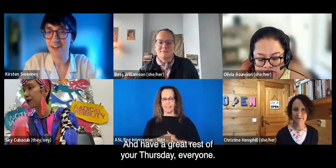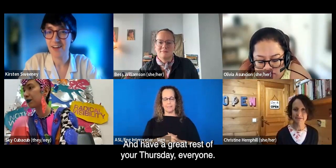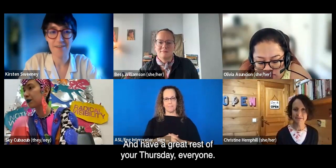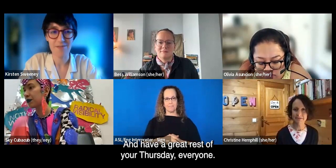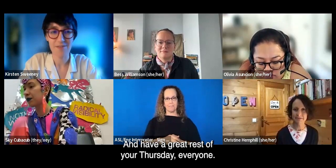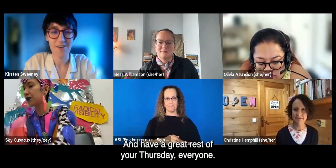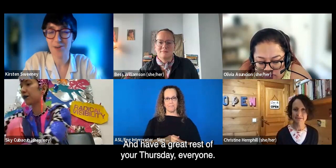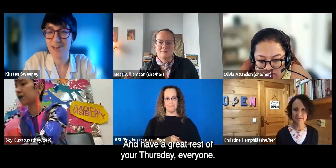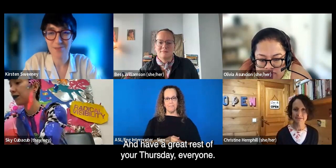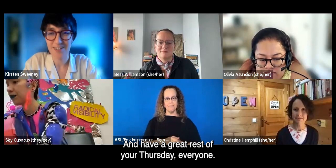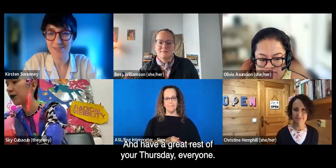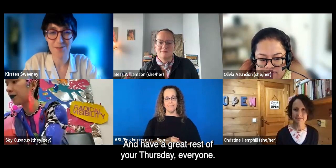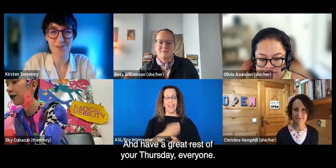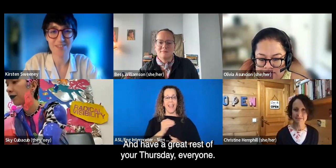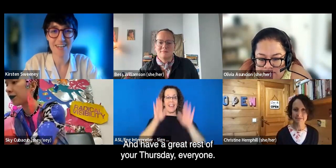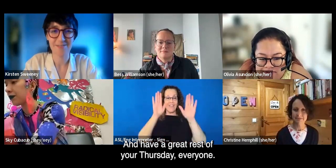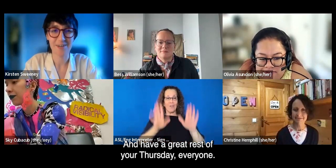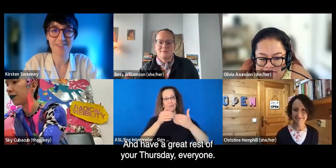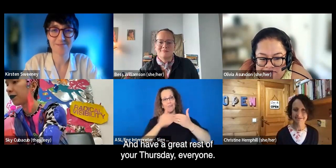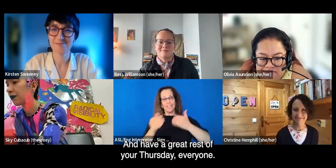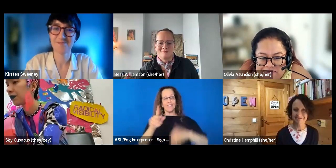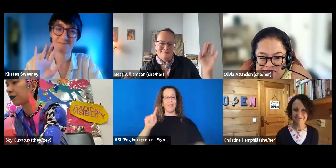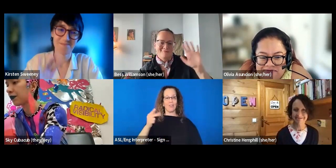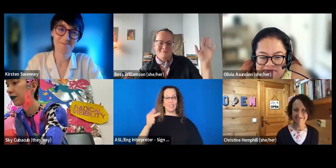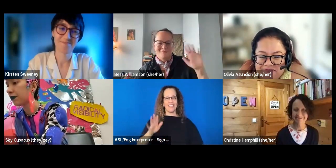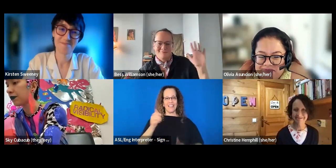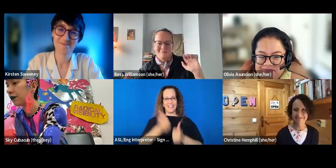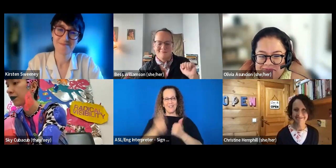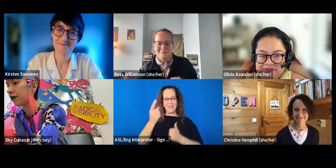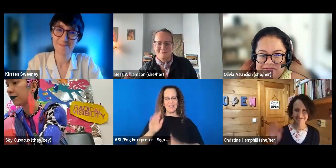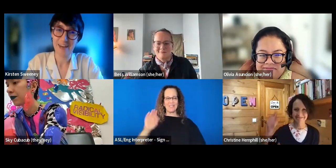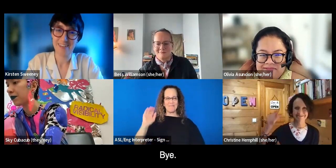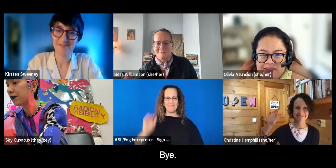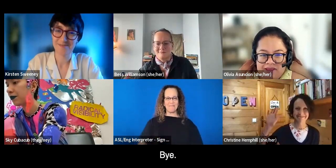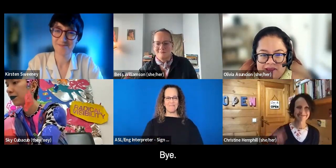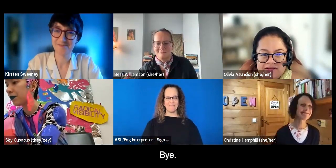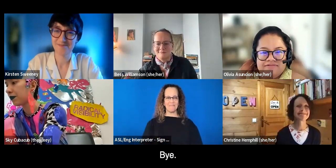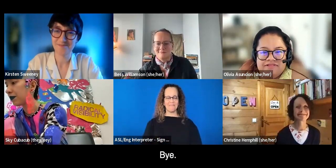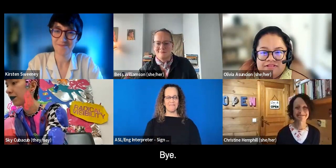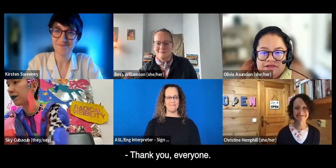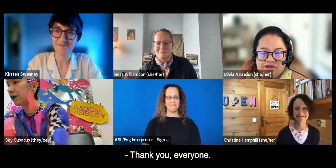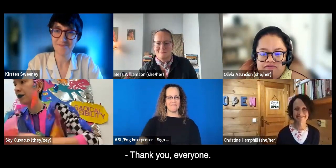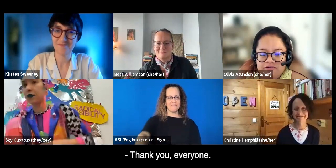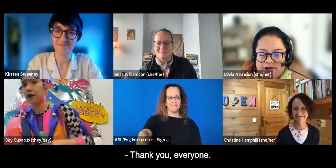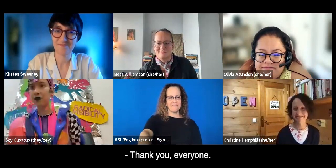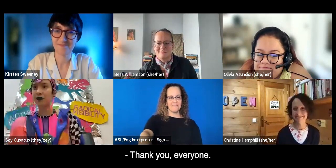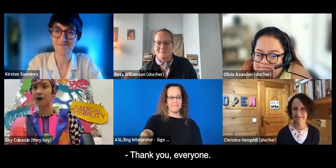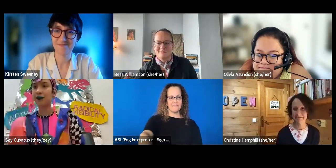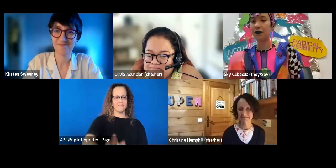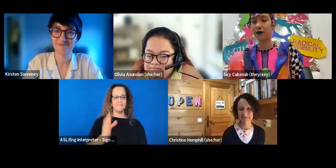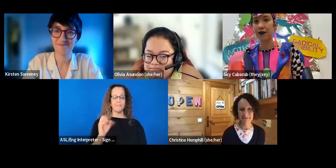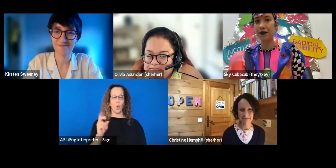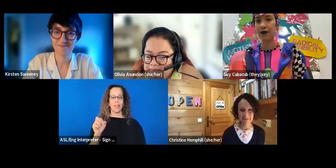uh, have a great rest of your Thursday, everyone. Bye. Thank you, everyone.